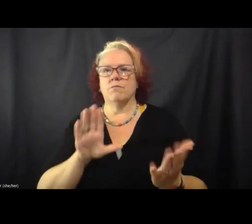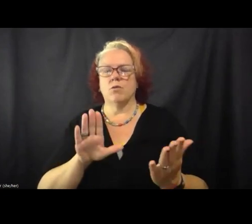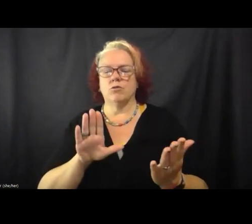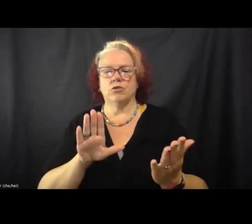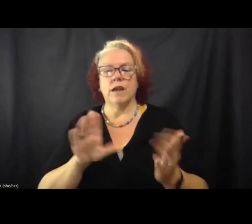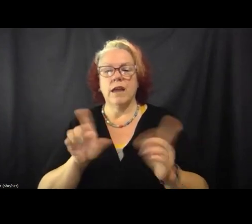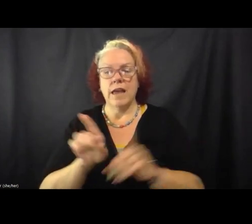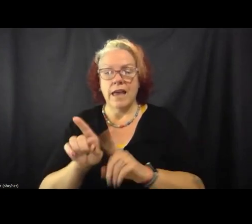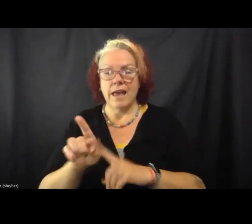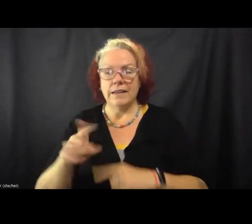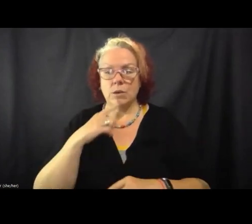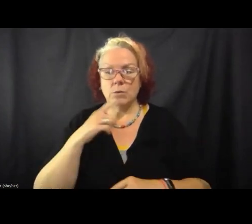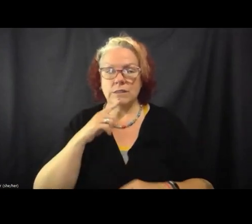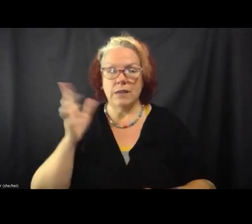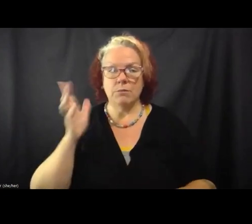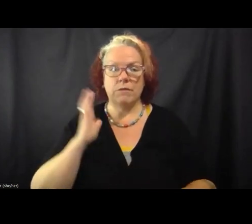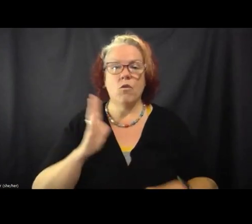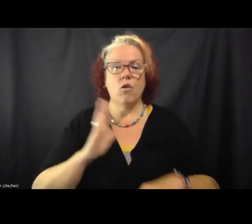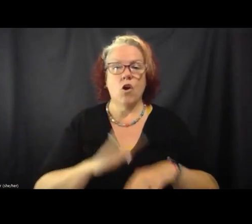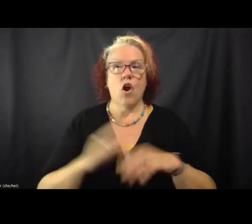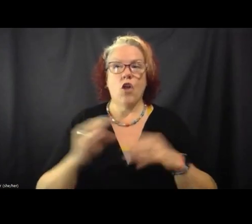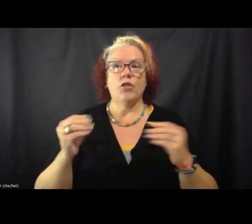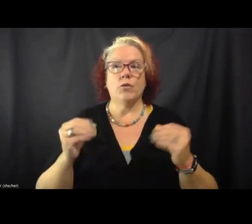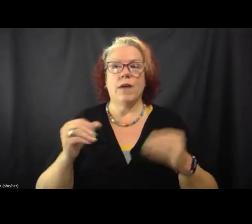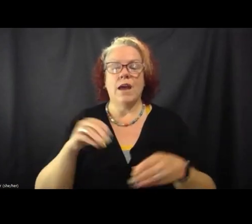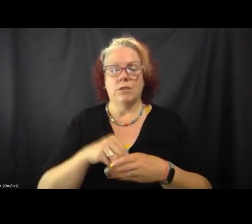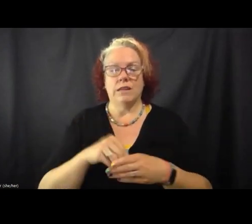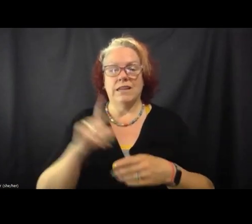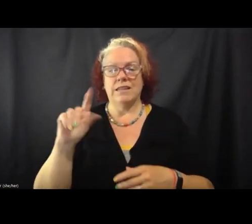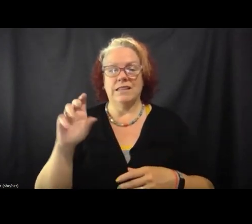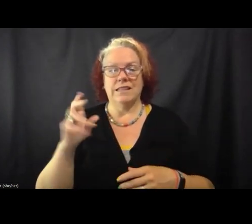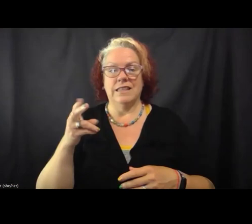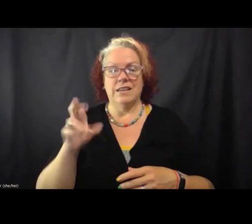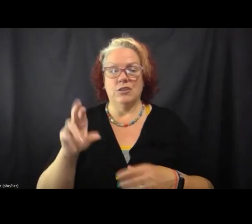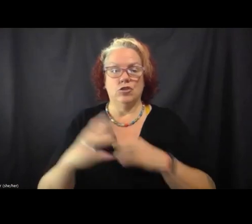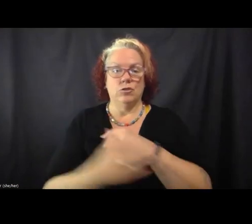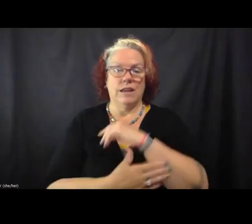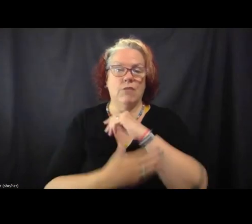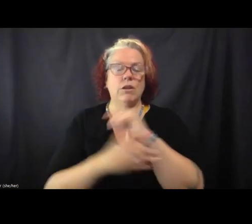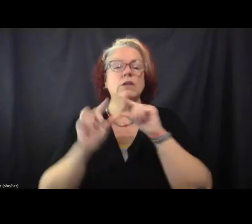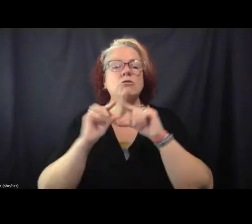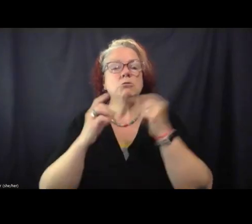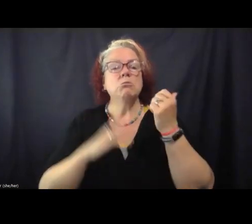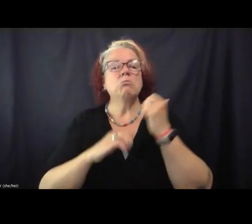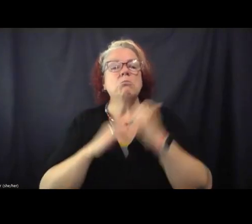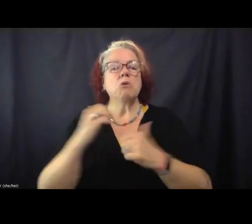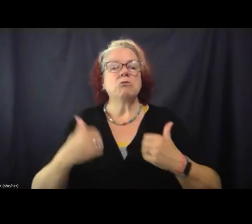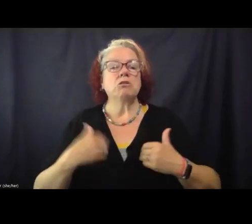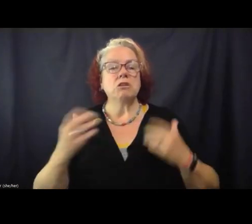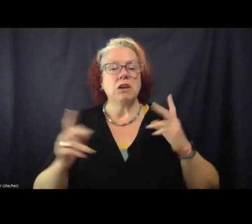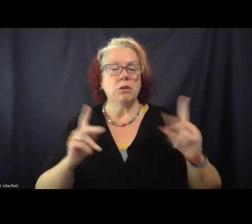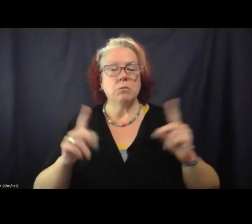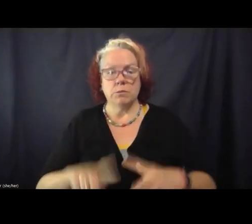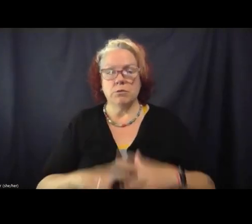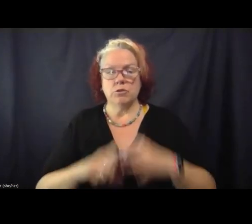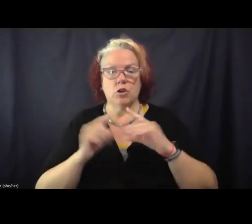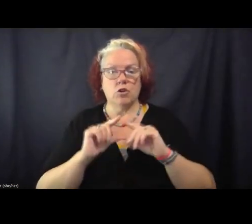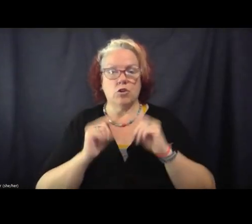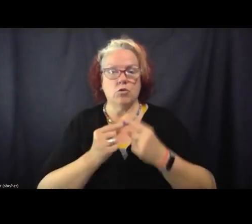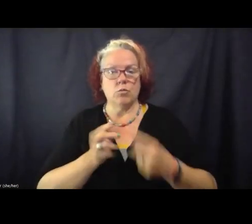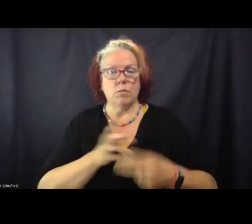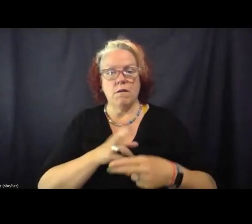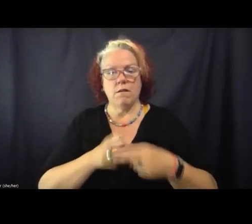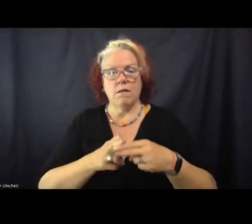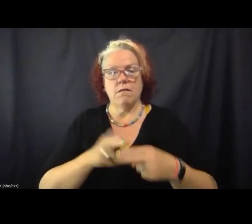I was saying before, on the ground, in Letcher County, a group of mostly young folks started a group that they called the Letcher